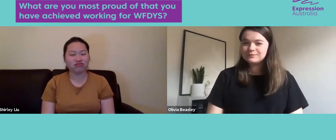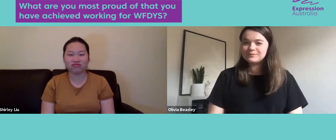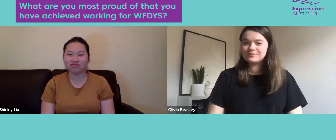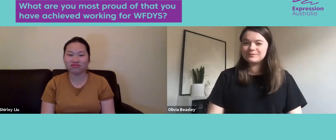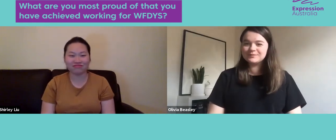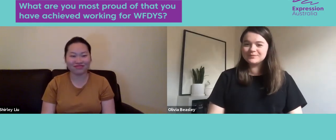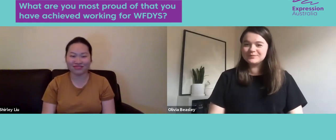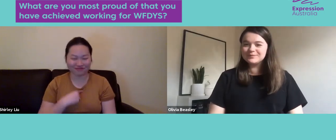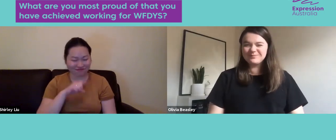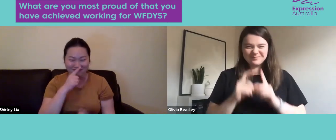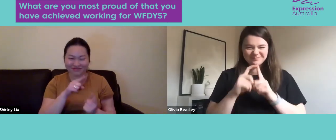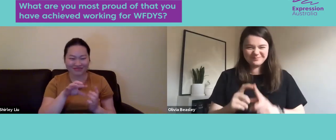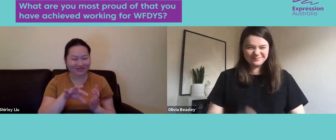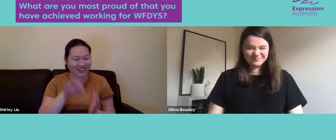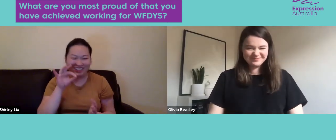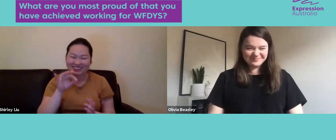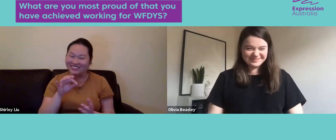Well, I couldn't choose just one.